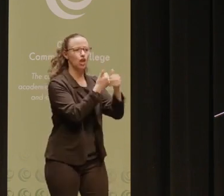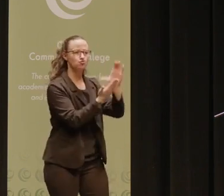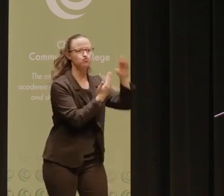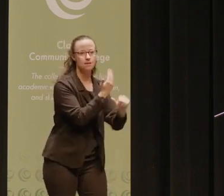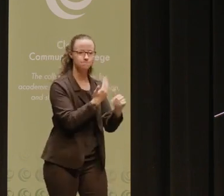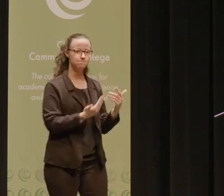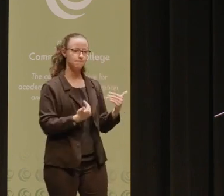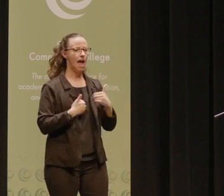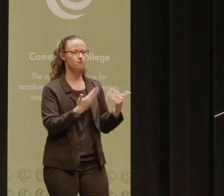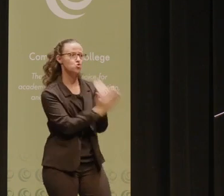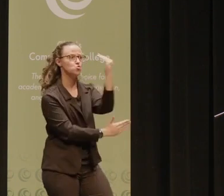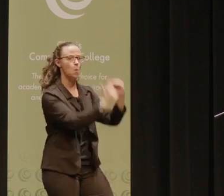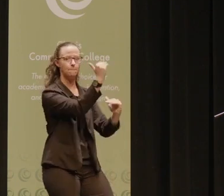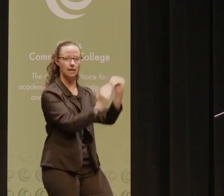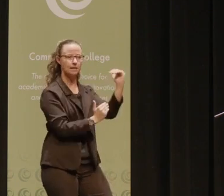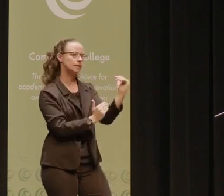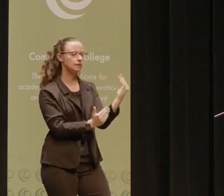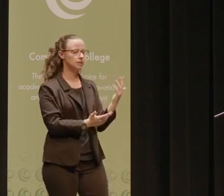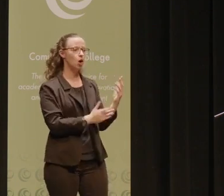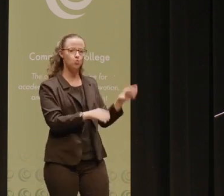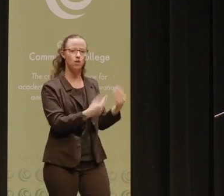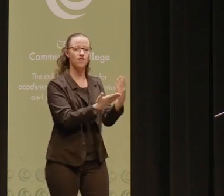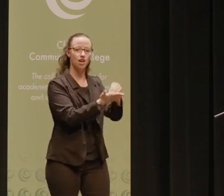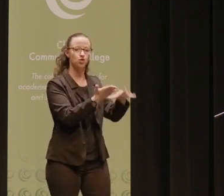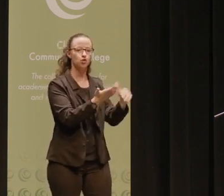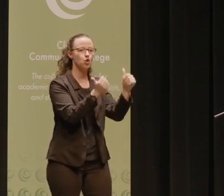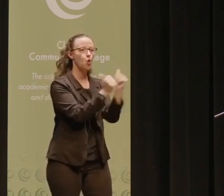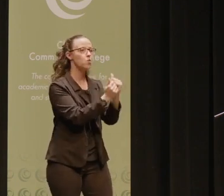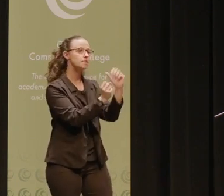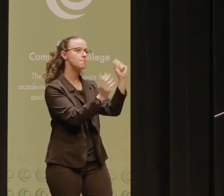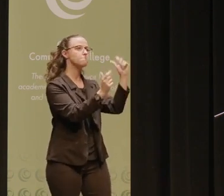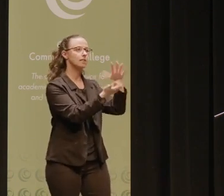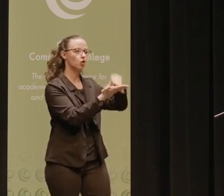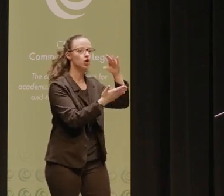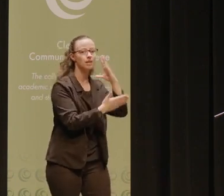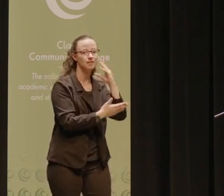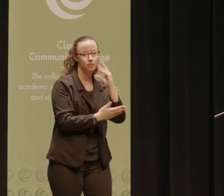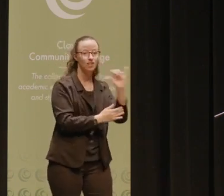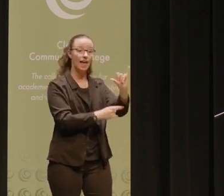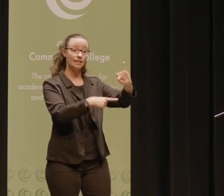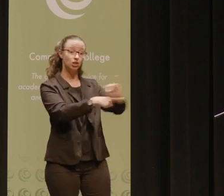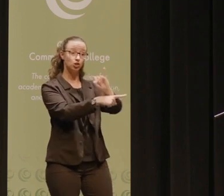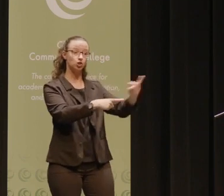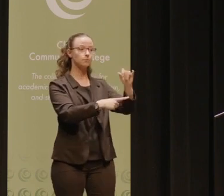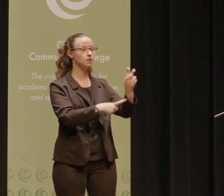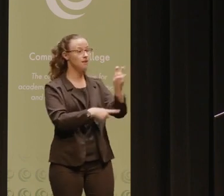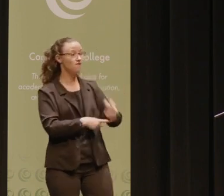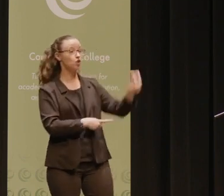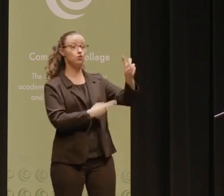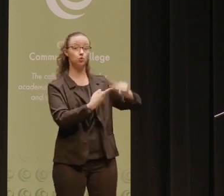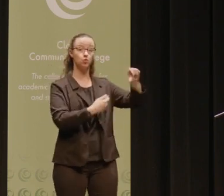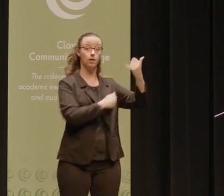have the most up-to-date facilities, and provide students with transformational learning experiences like internships and field trips